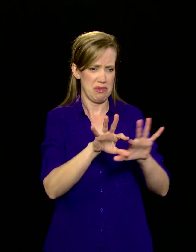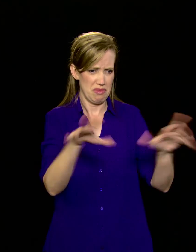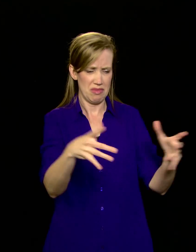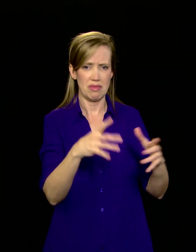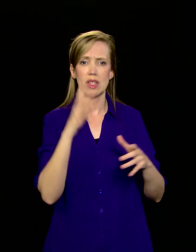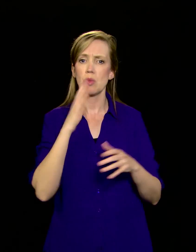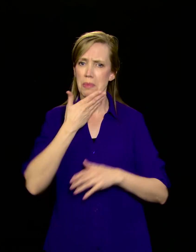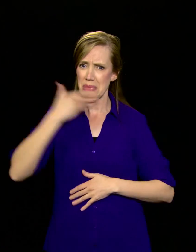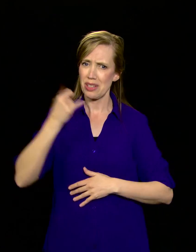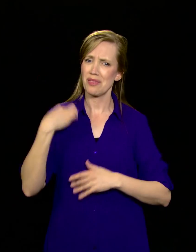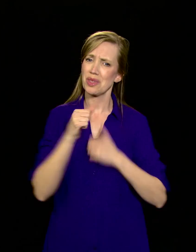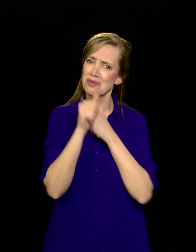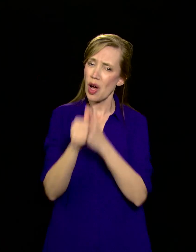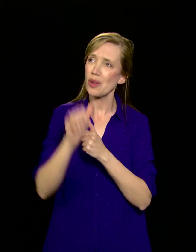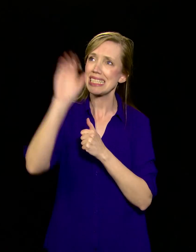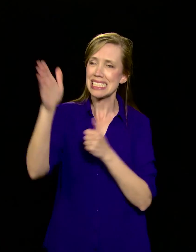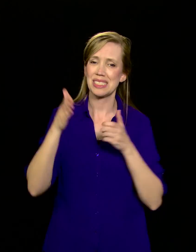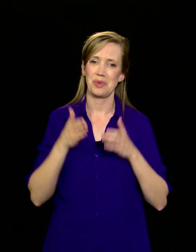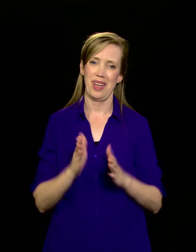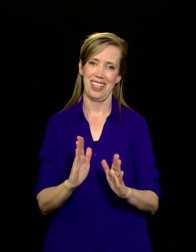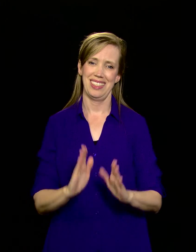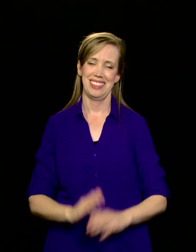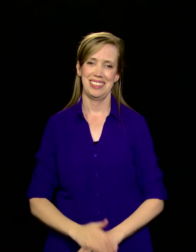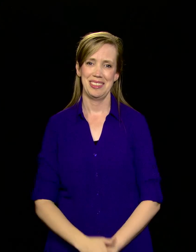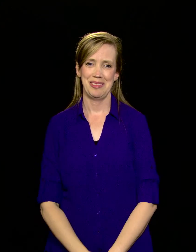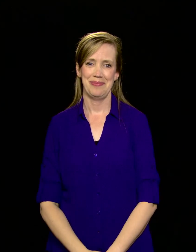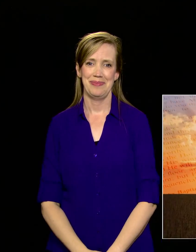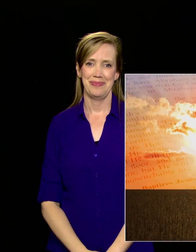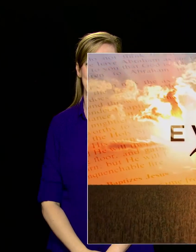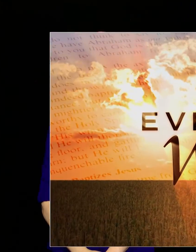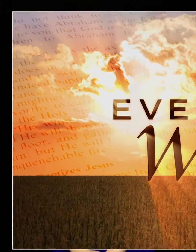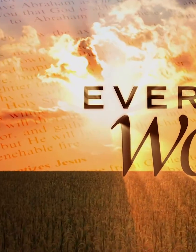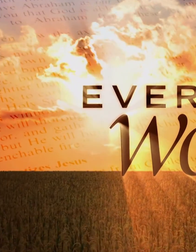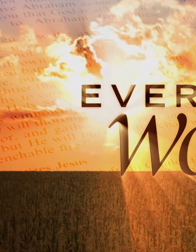of society, is better off. Let's live today by every word.